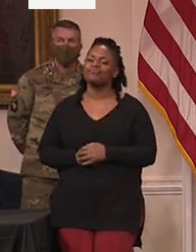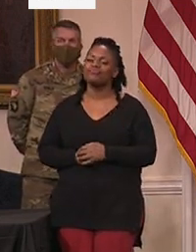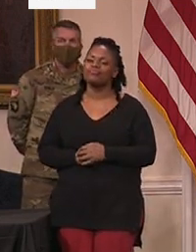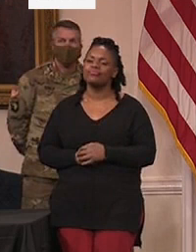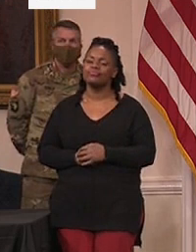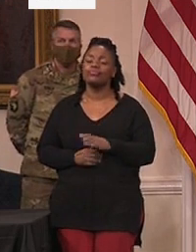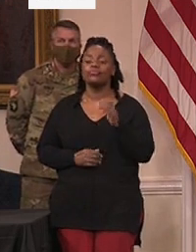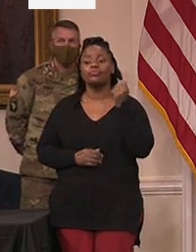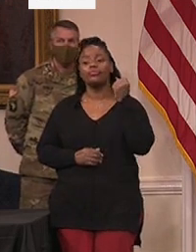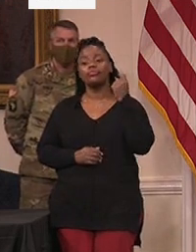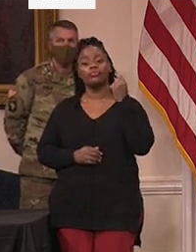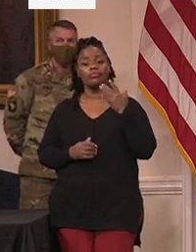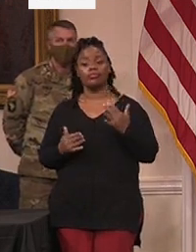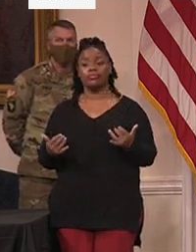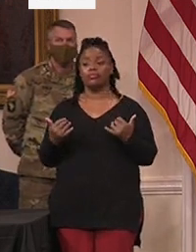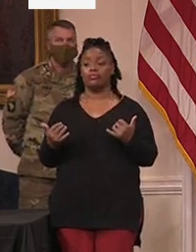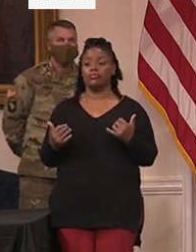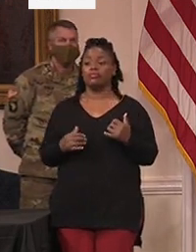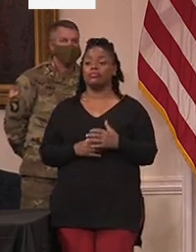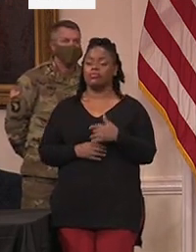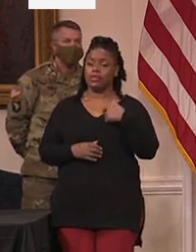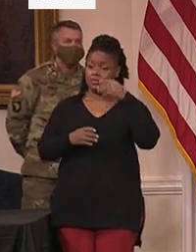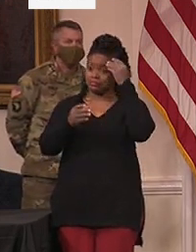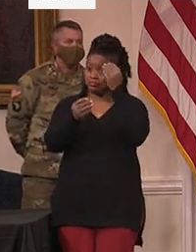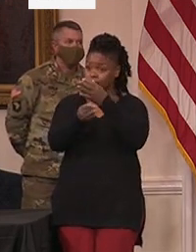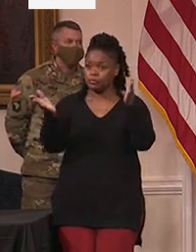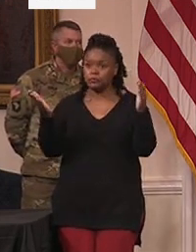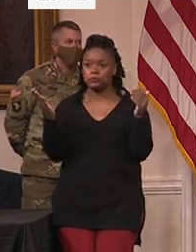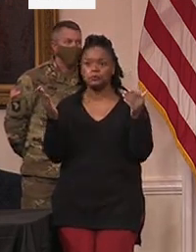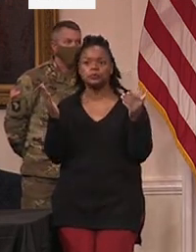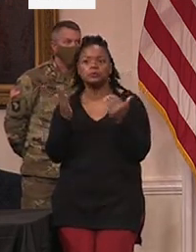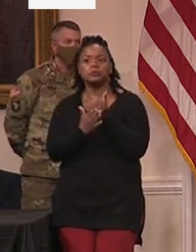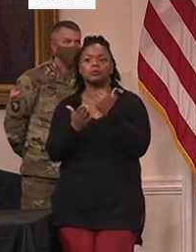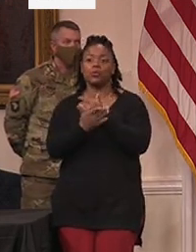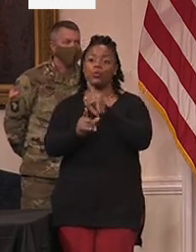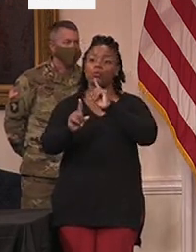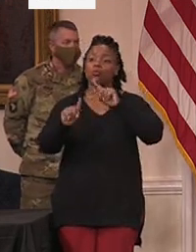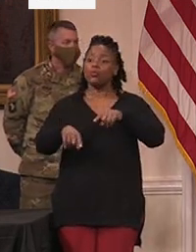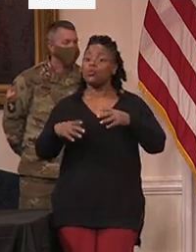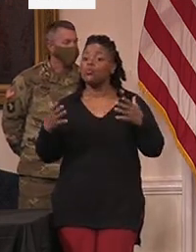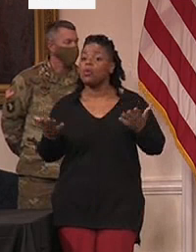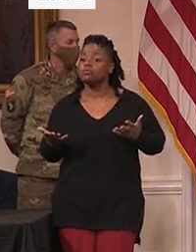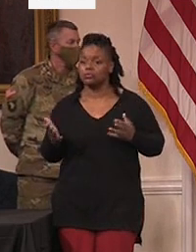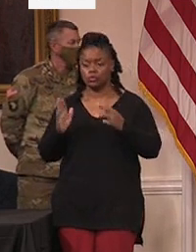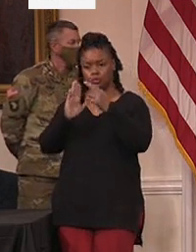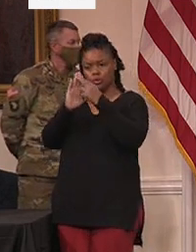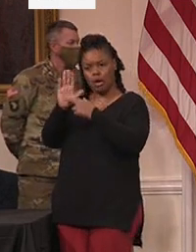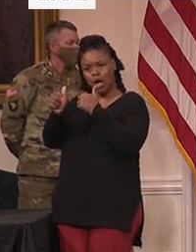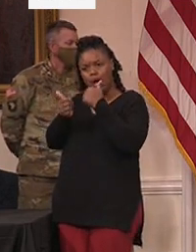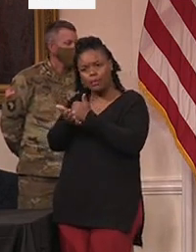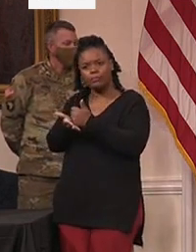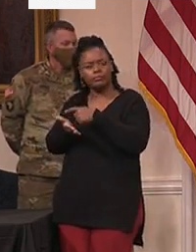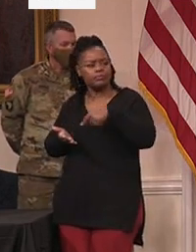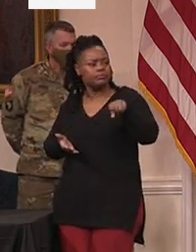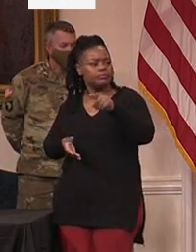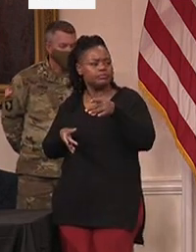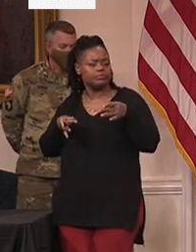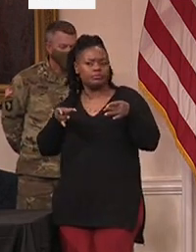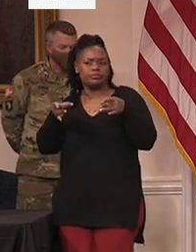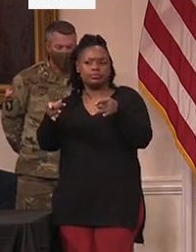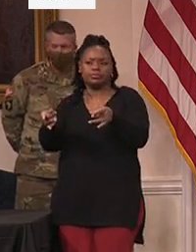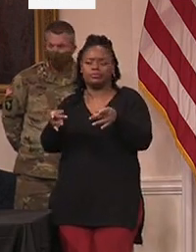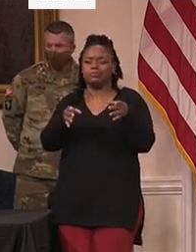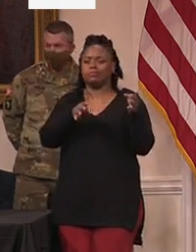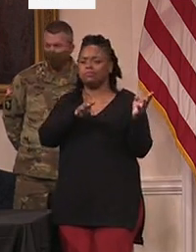But today I'm announcing some additional steps, which we believe will help providers get more